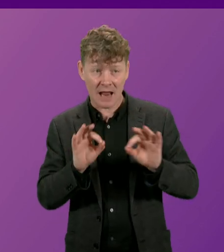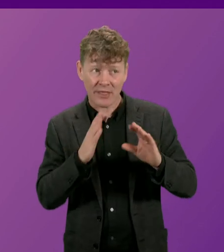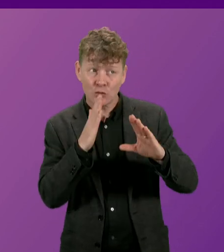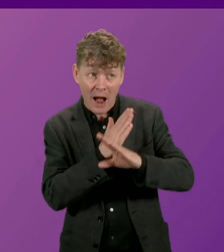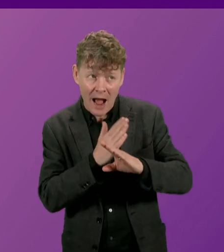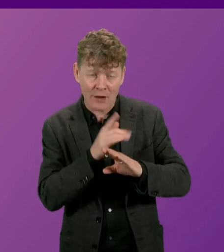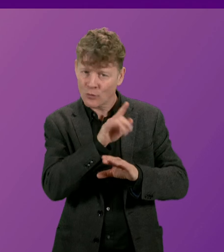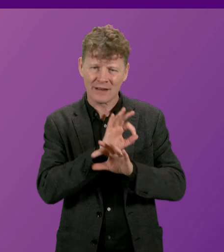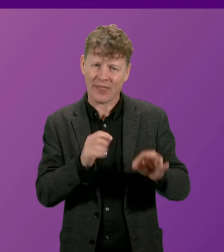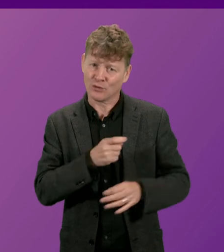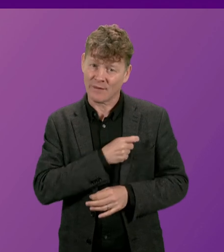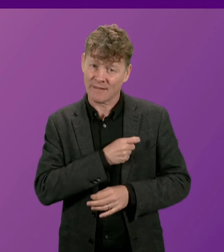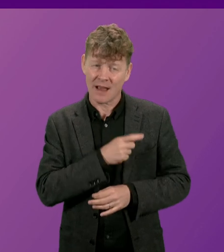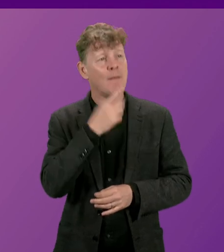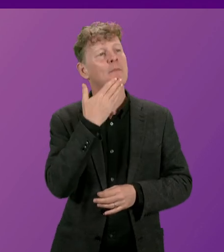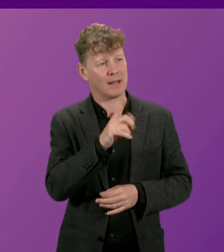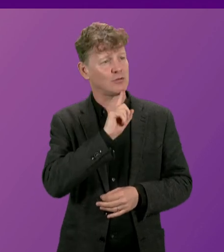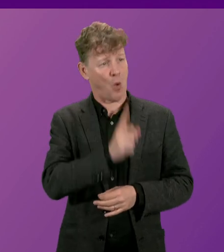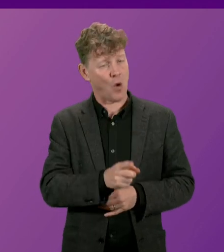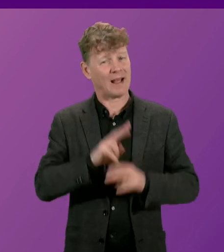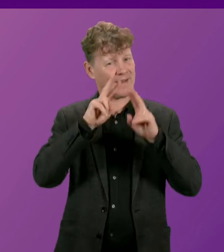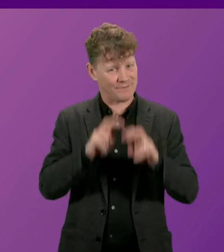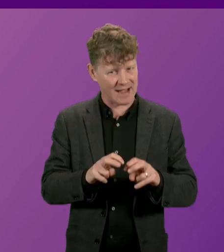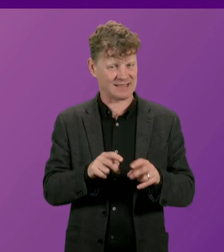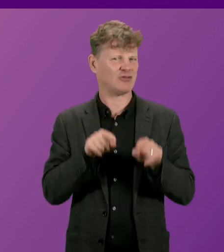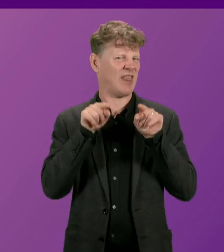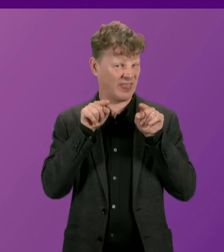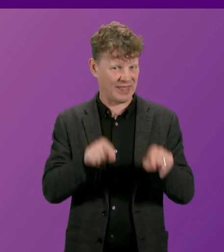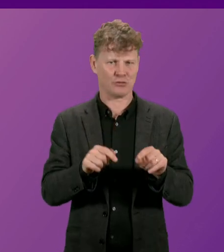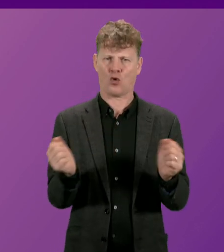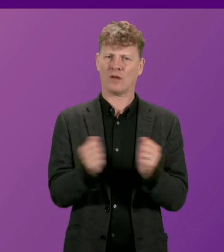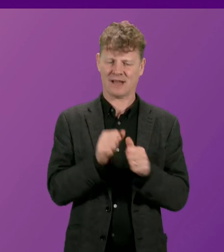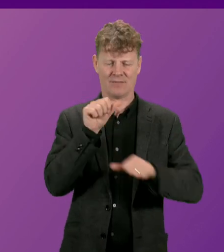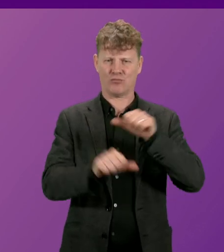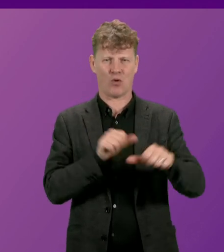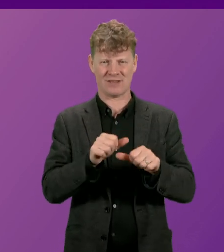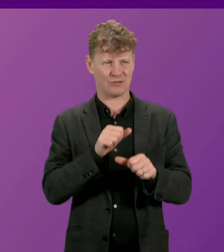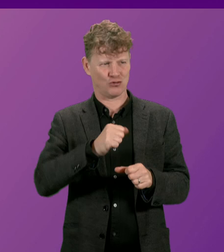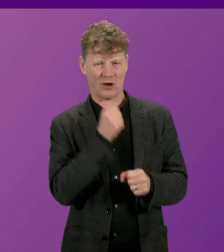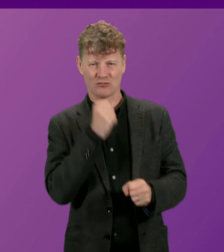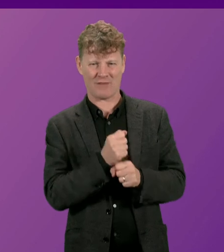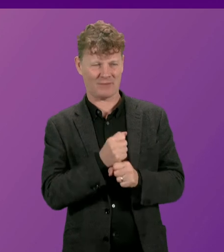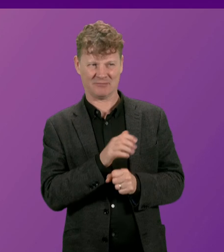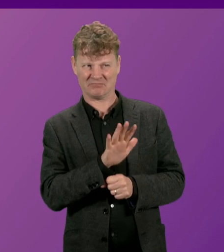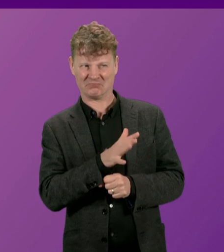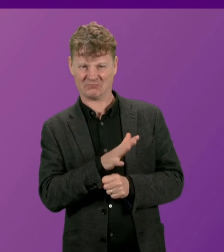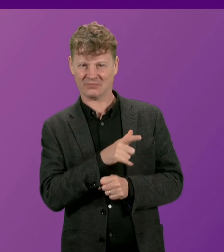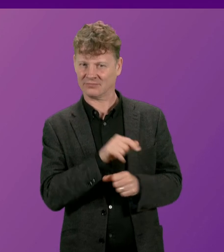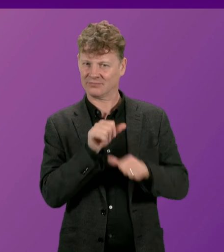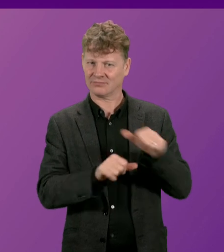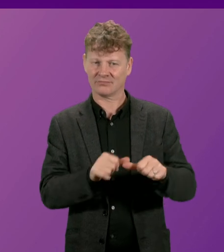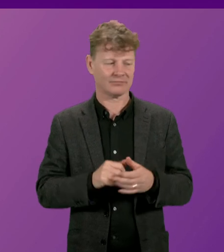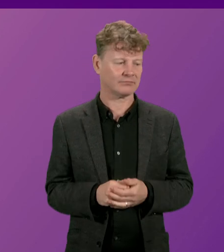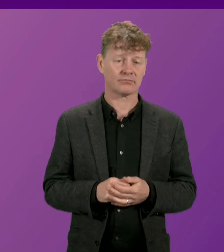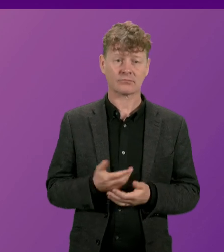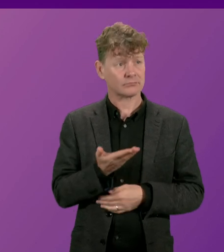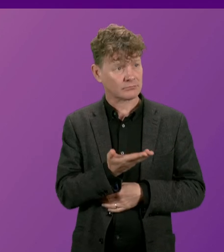to fear, so will he order an investigation into the handling of this consent process by the Scottish Government? The First Minister.